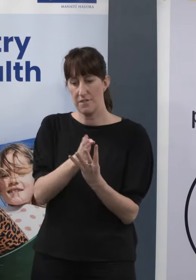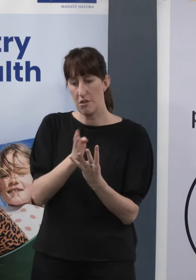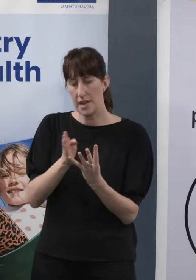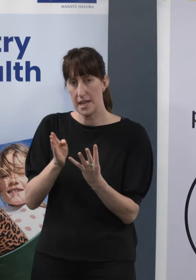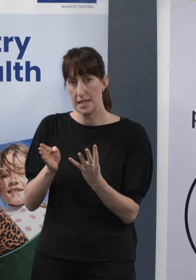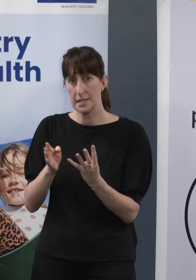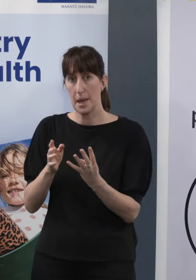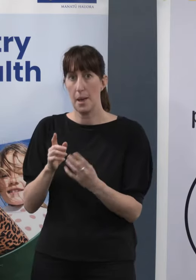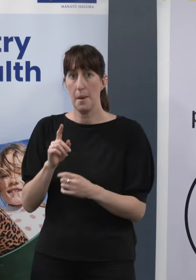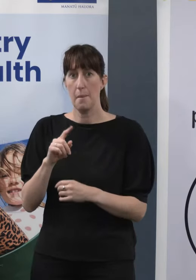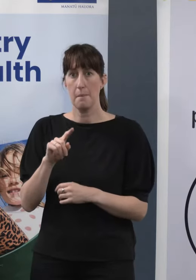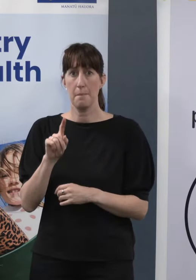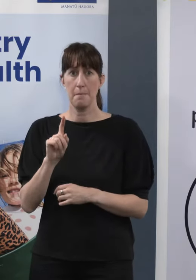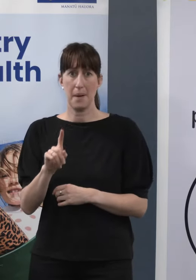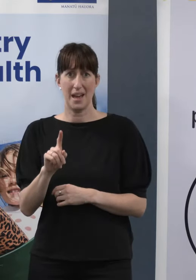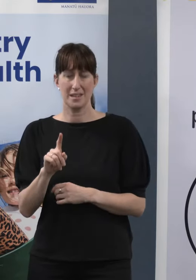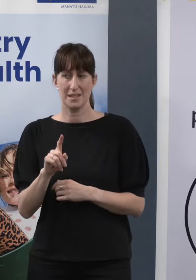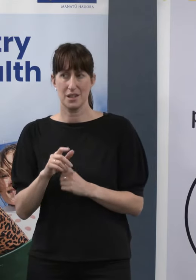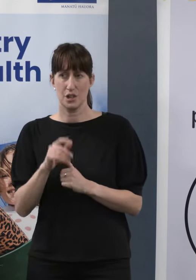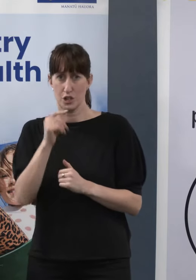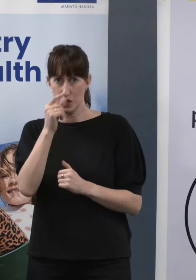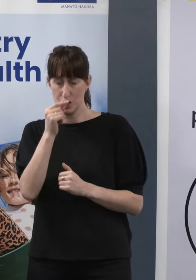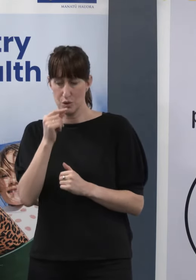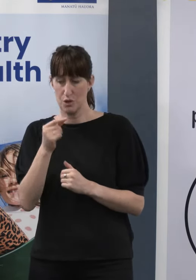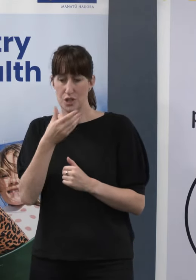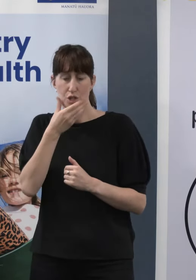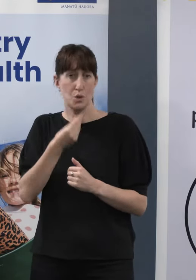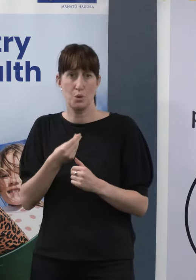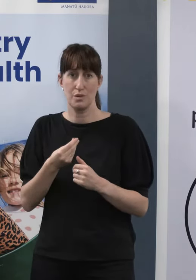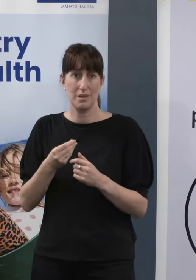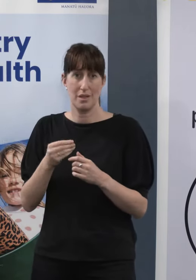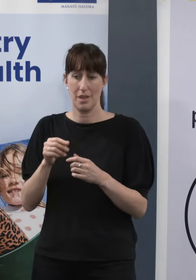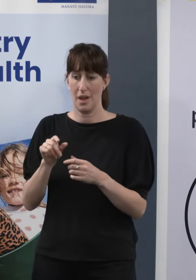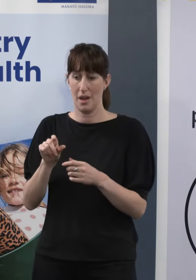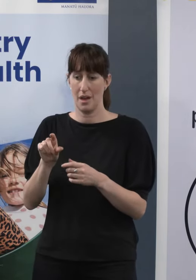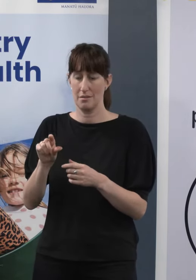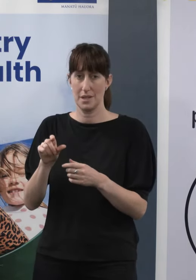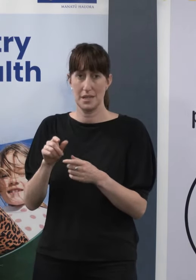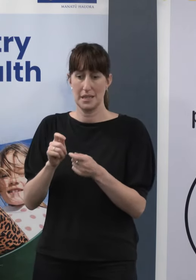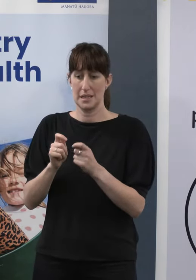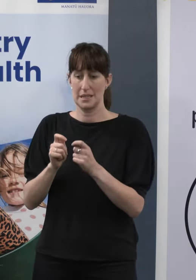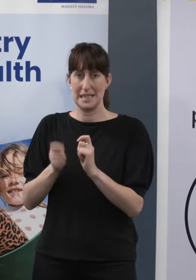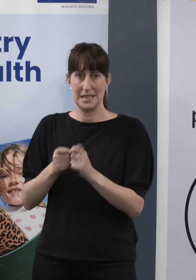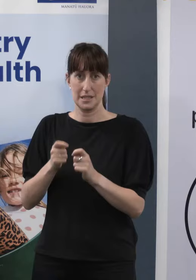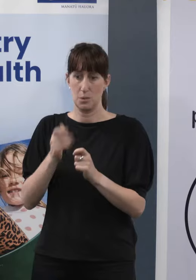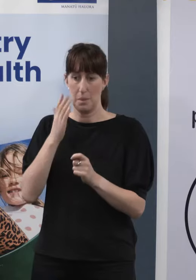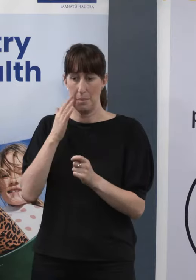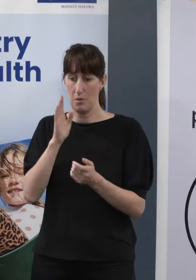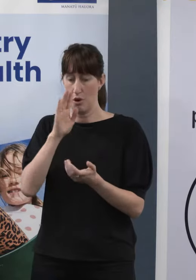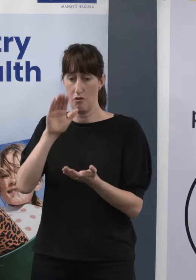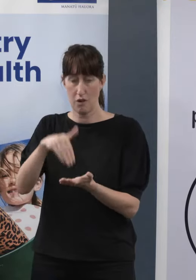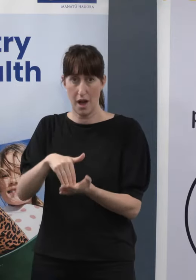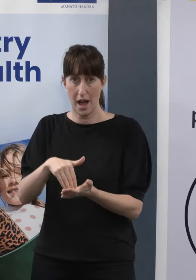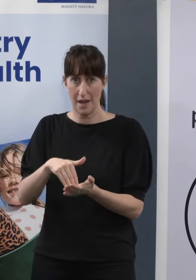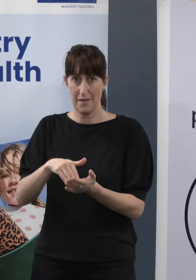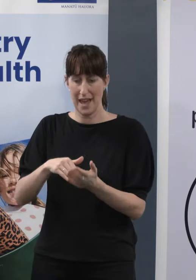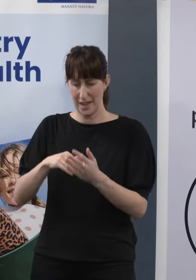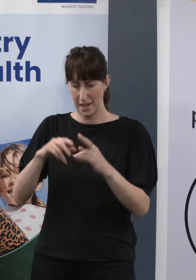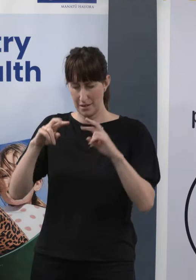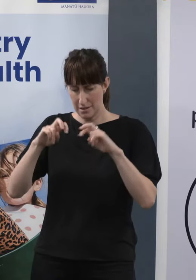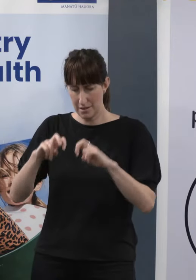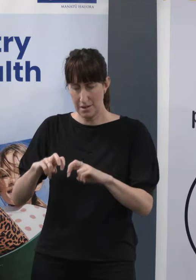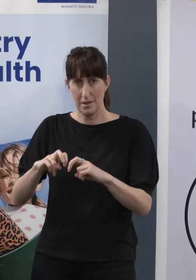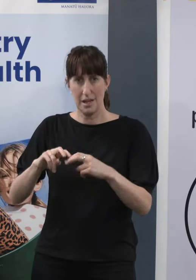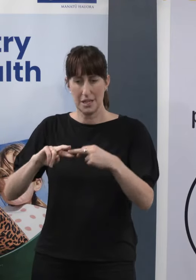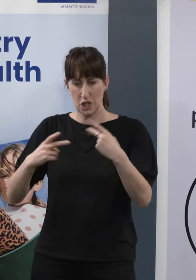positive tests from new arrivals to undergo serological or PCR testing? I know Cabinet